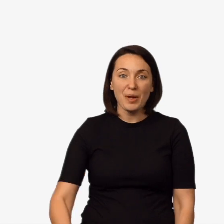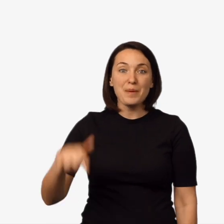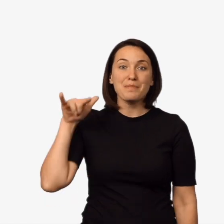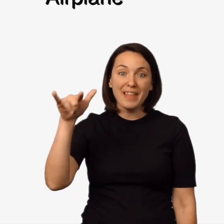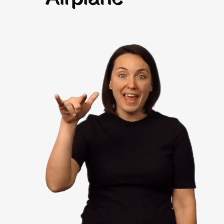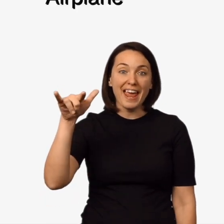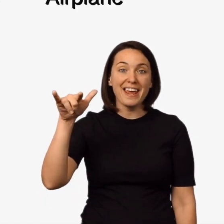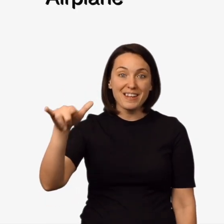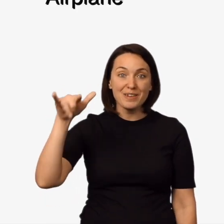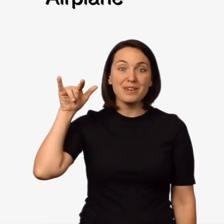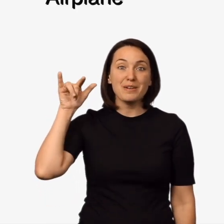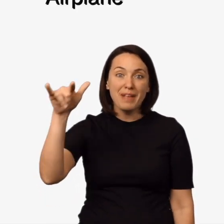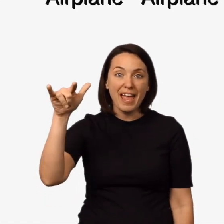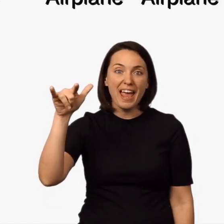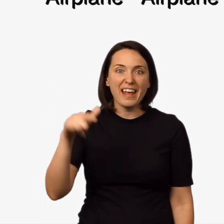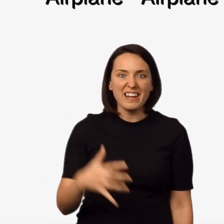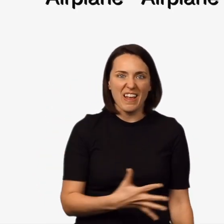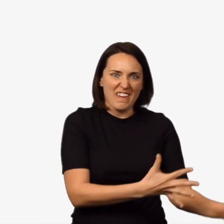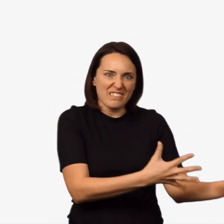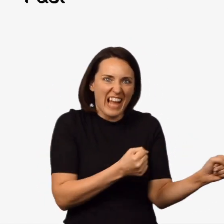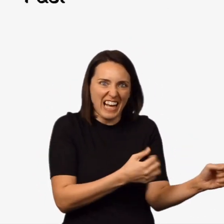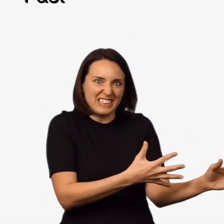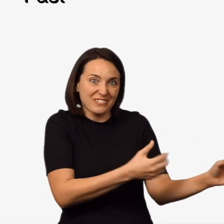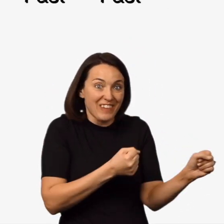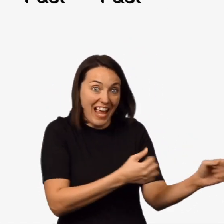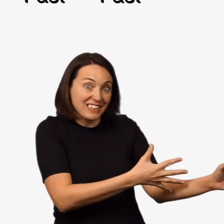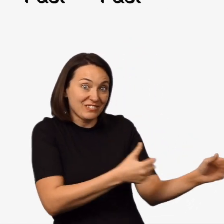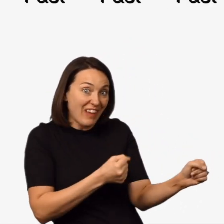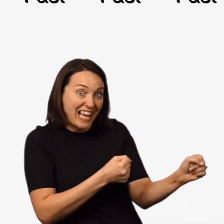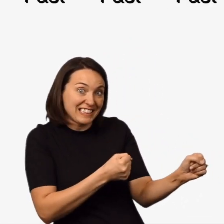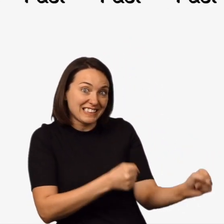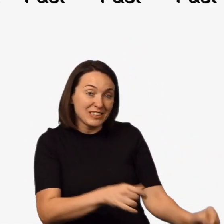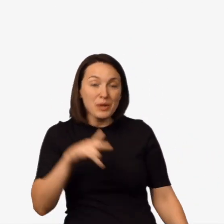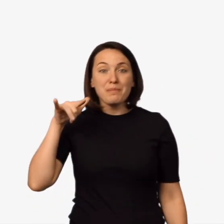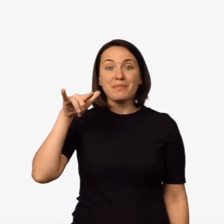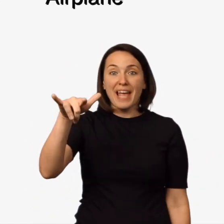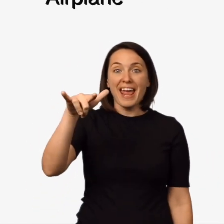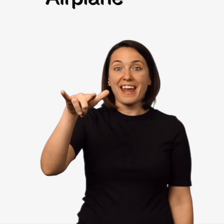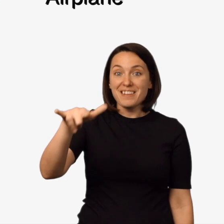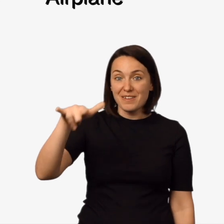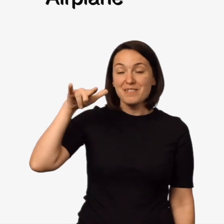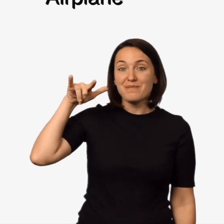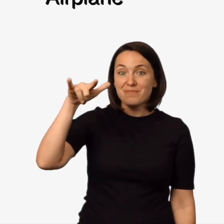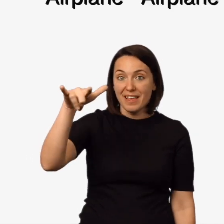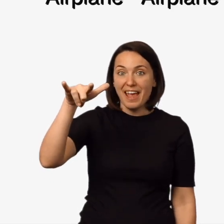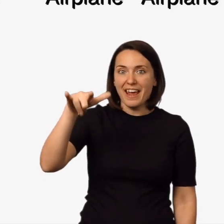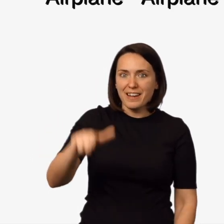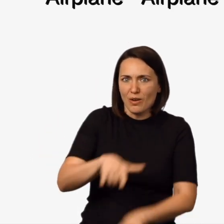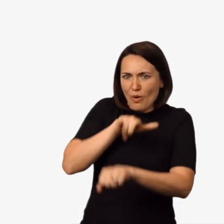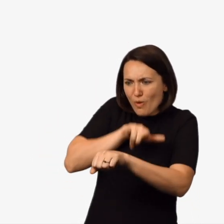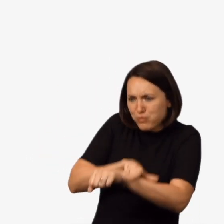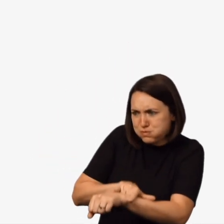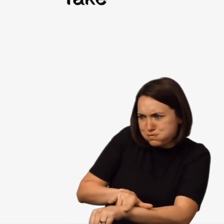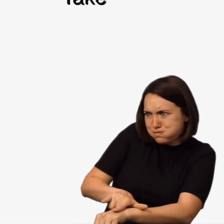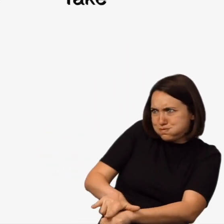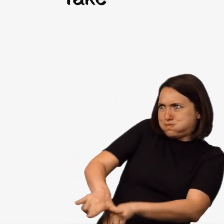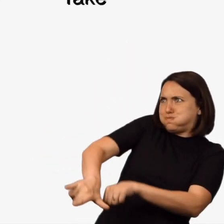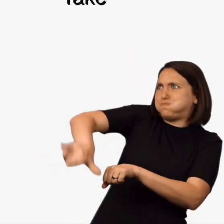Airplane Airplane, Fast, fast, fast Airplane, airplane Take